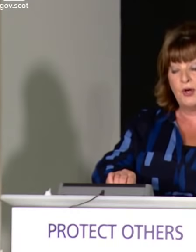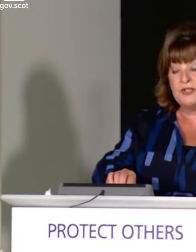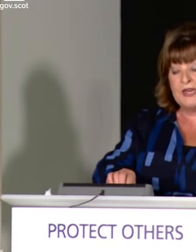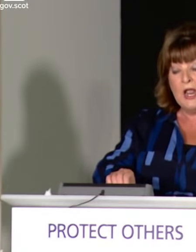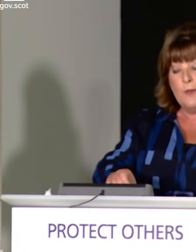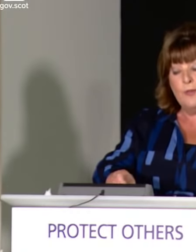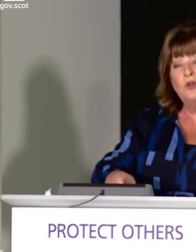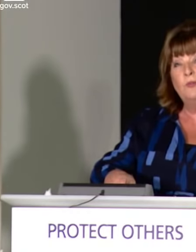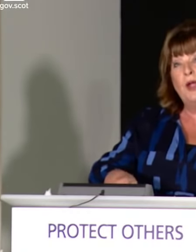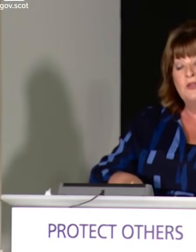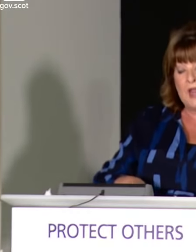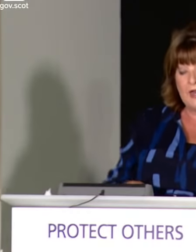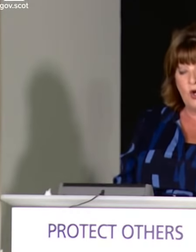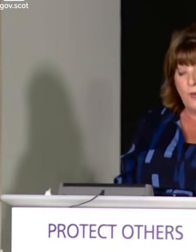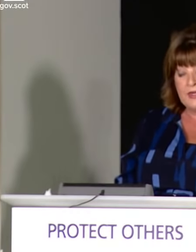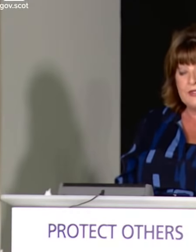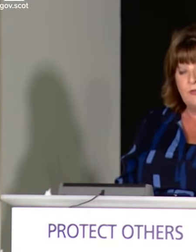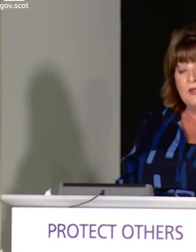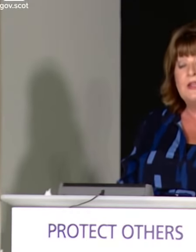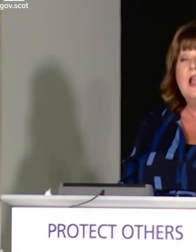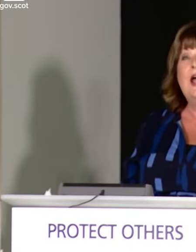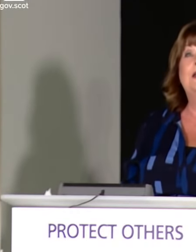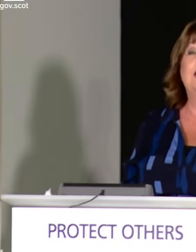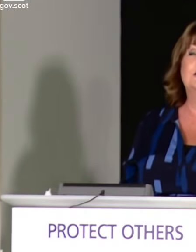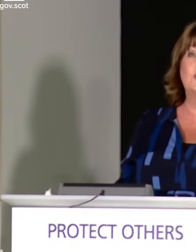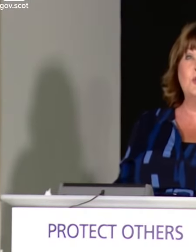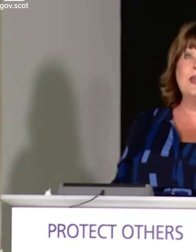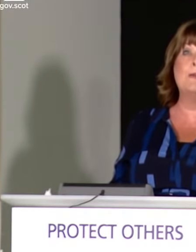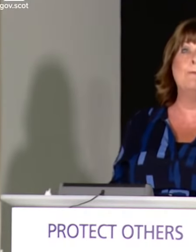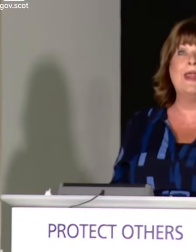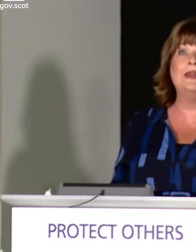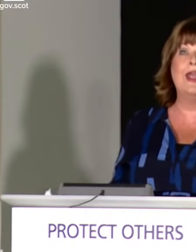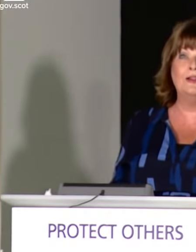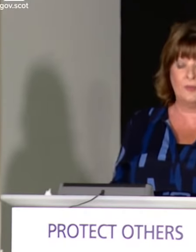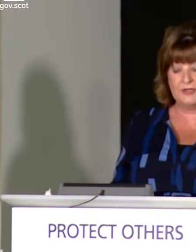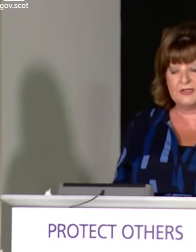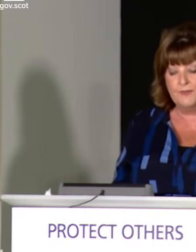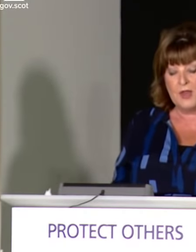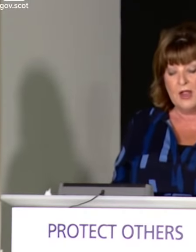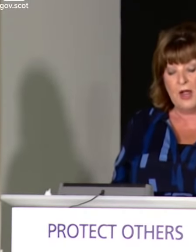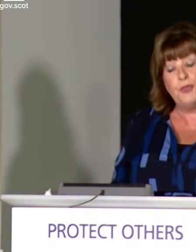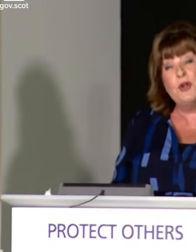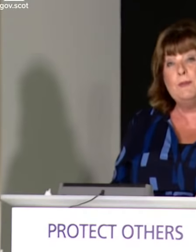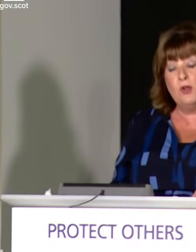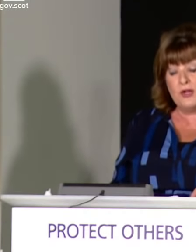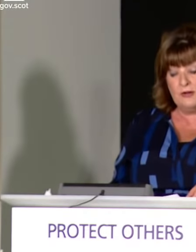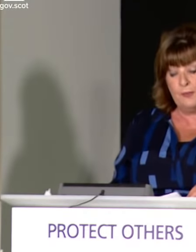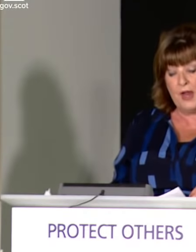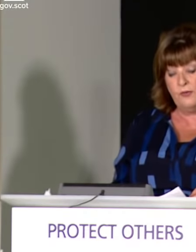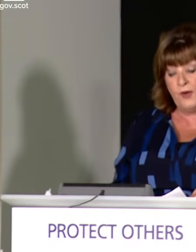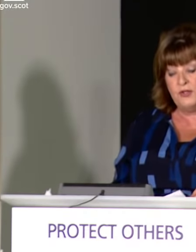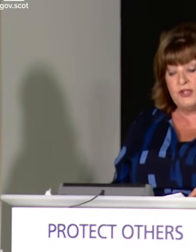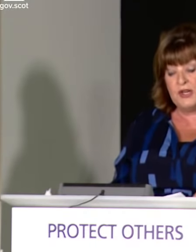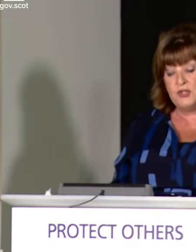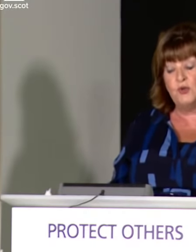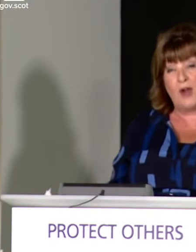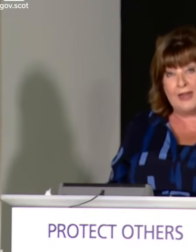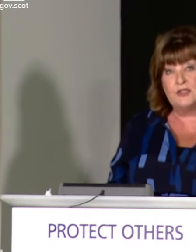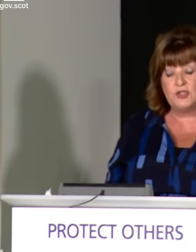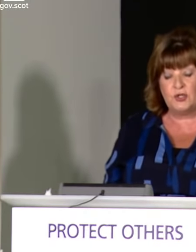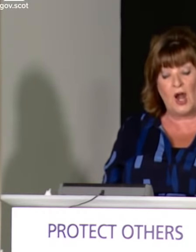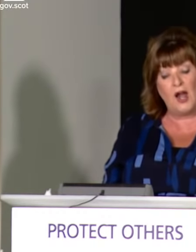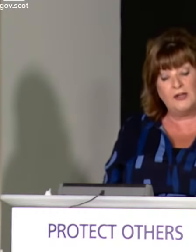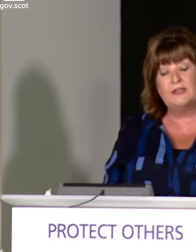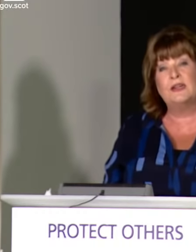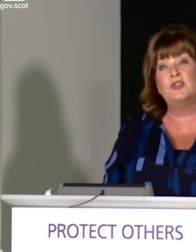£230 million economic stimulus, and it has three main elements. A £3 million fund to issue